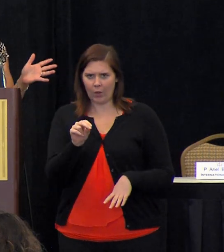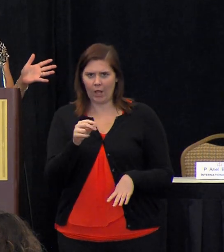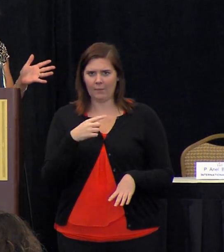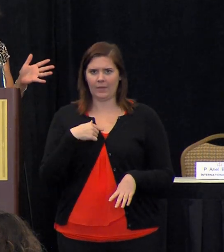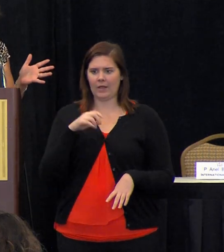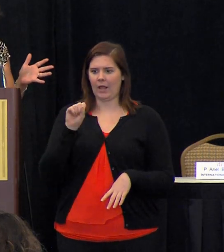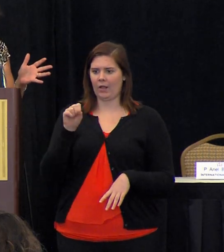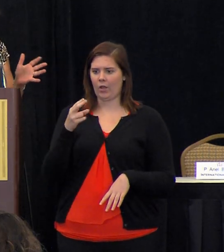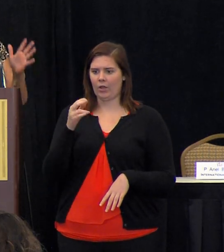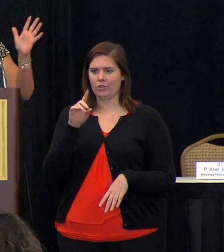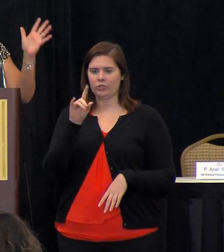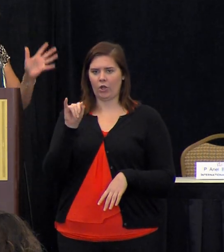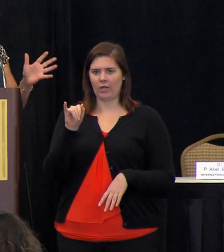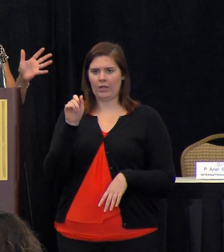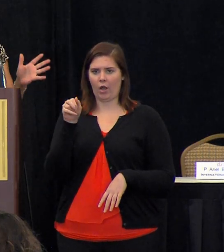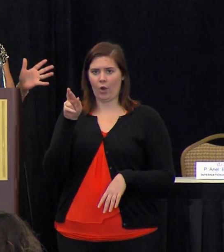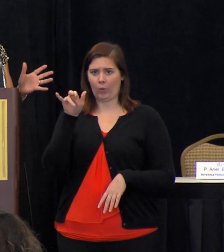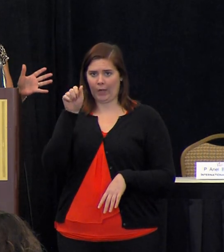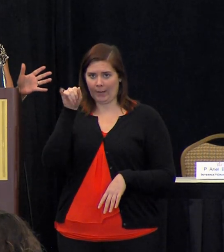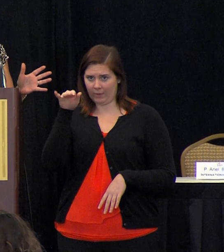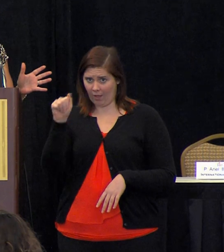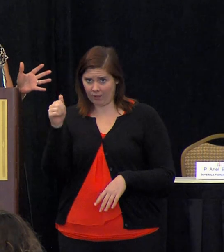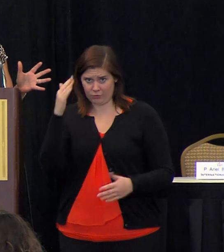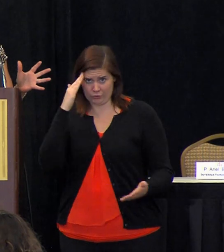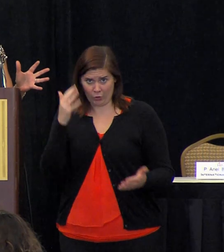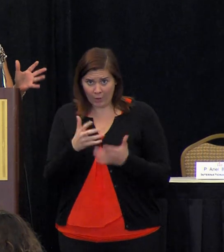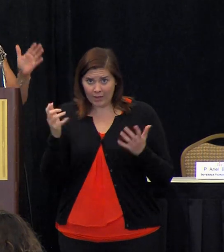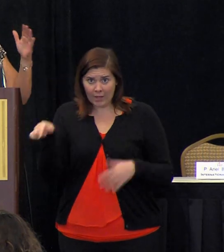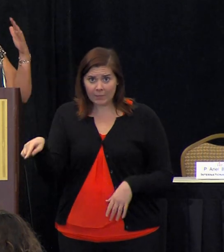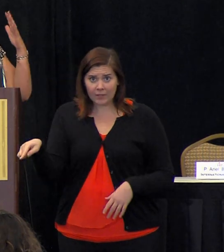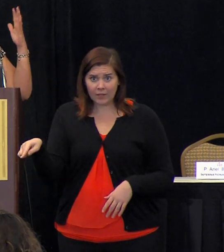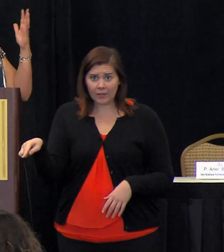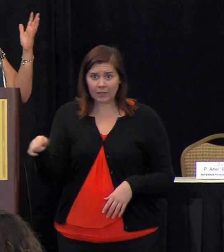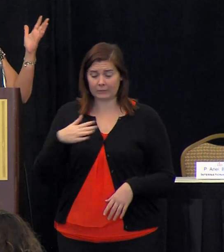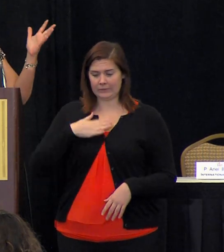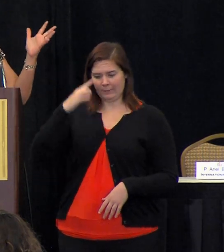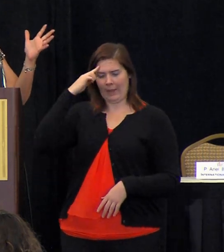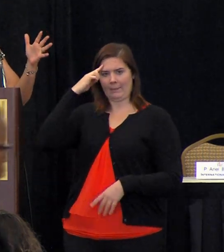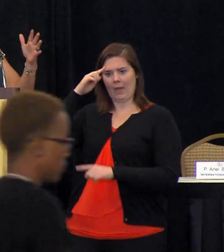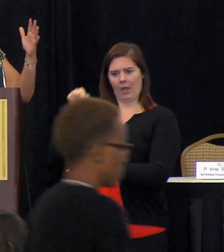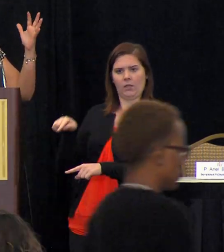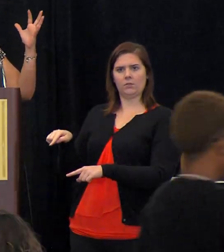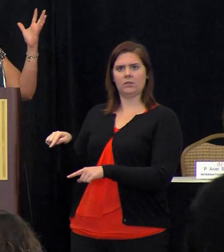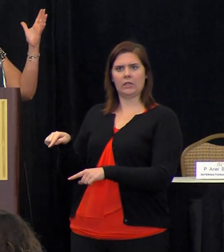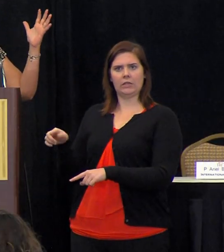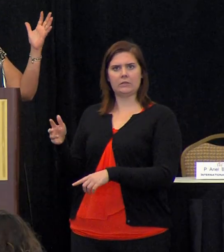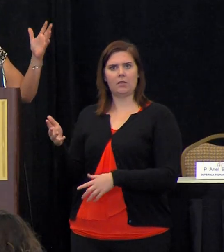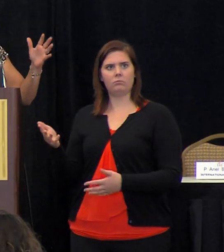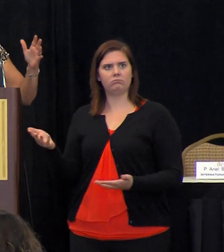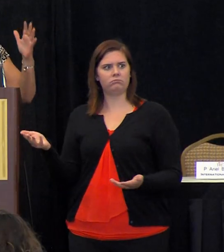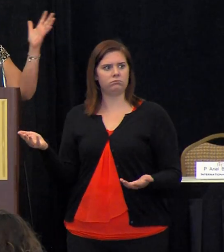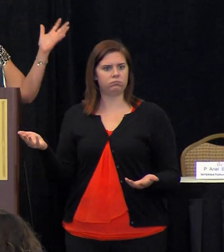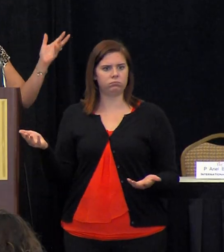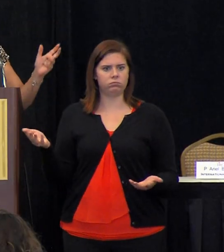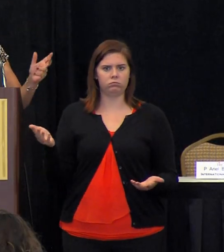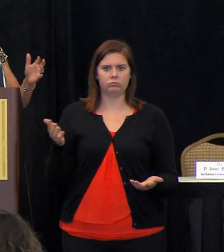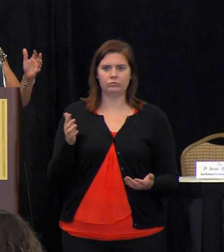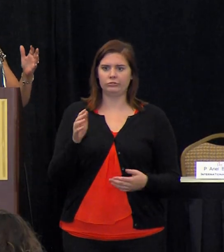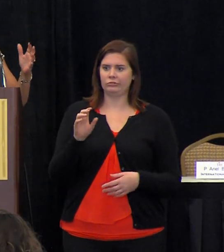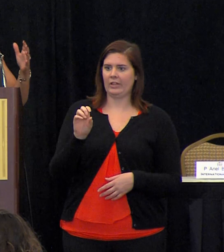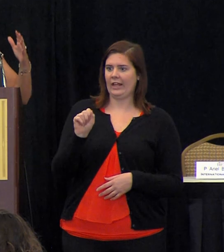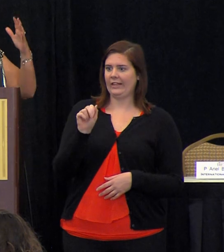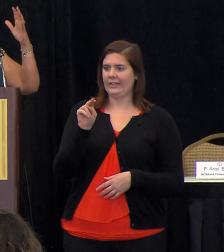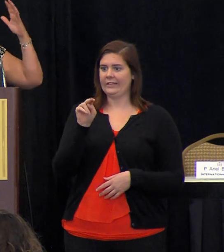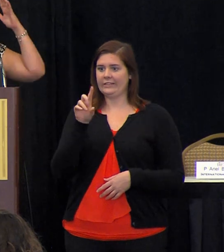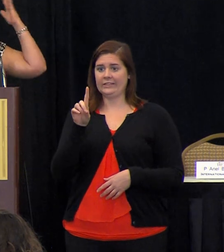saudi arabia does anybody know a lot about saudi arabia in my mind saudi arabia is sand dunes